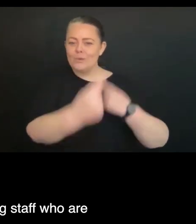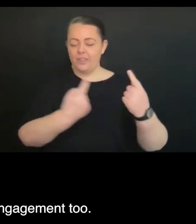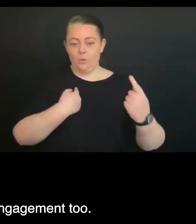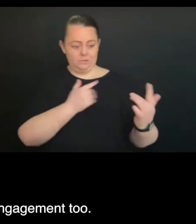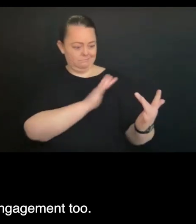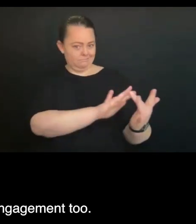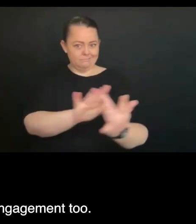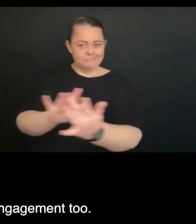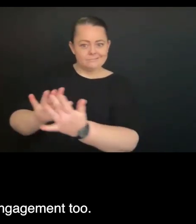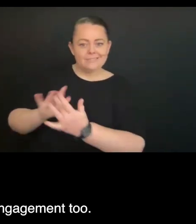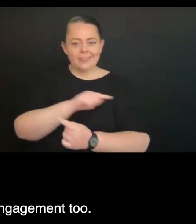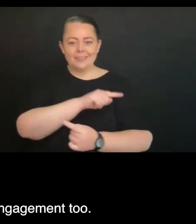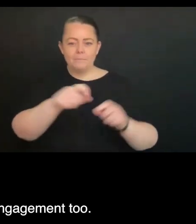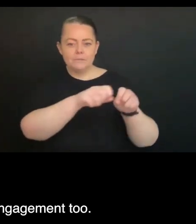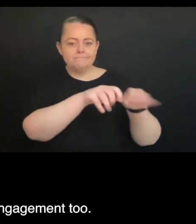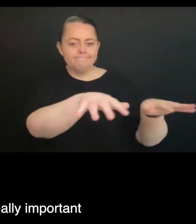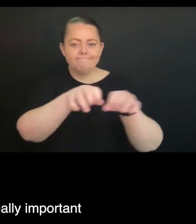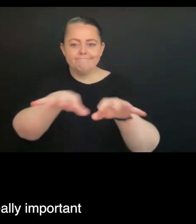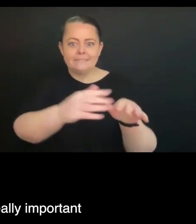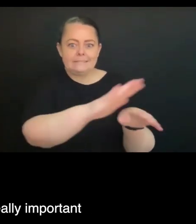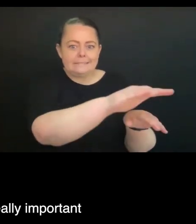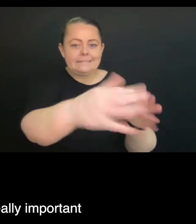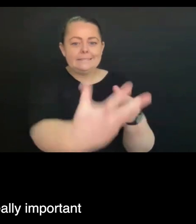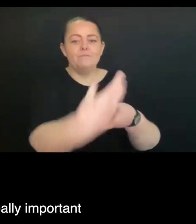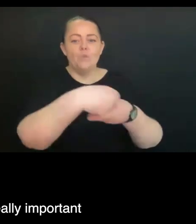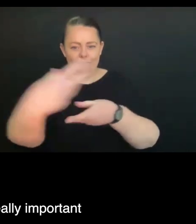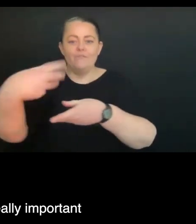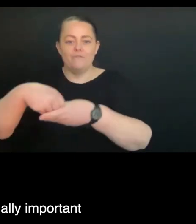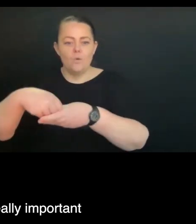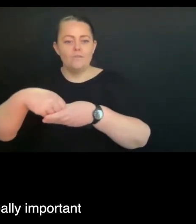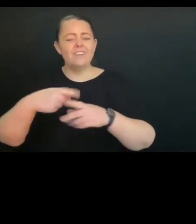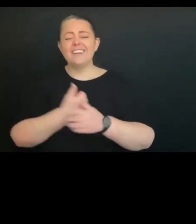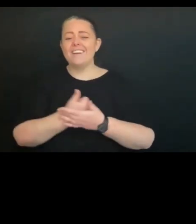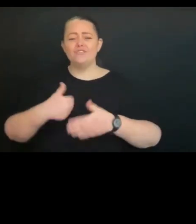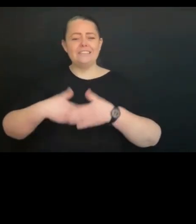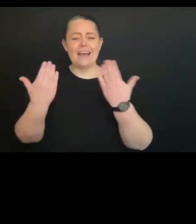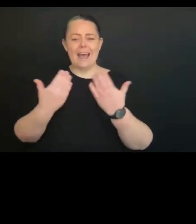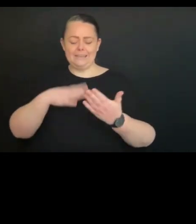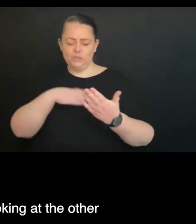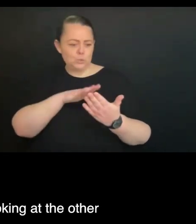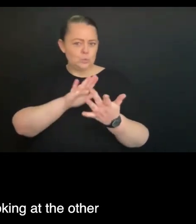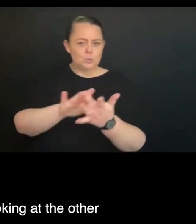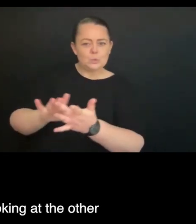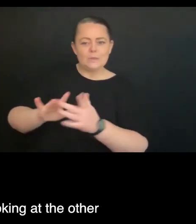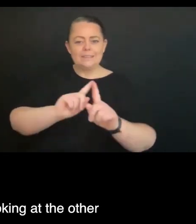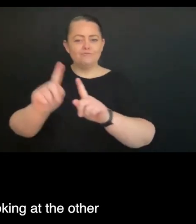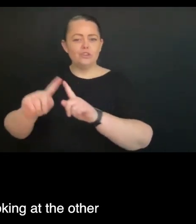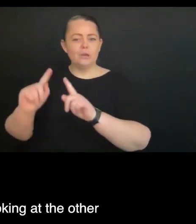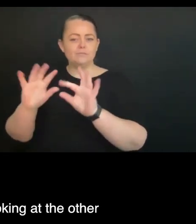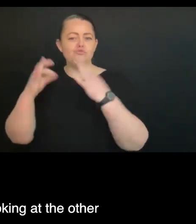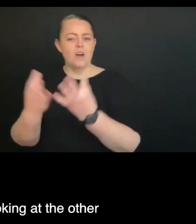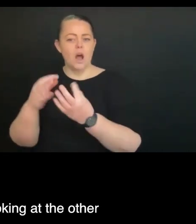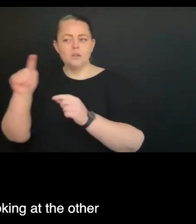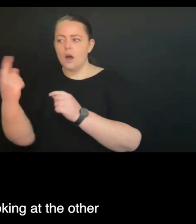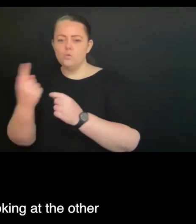who are responsible for the day-to-day engagement to helping to support people is really important in that process. And then I think it's also about